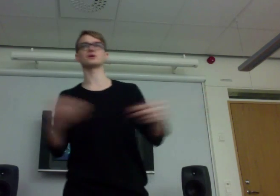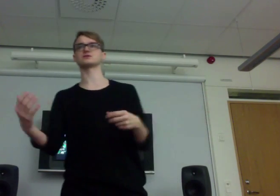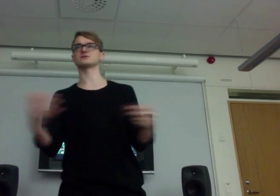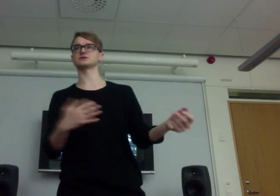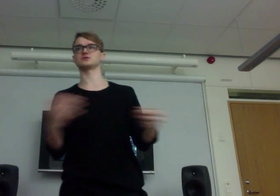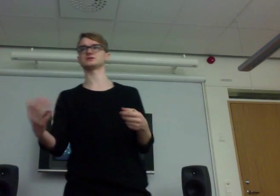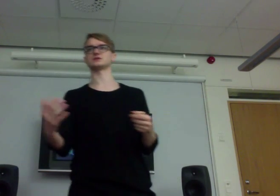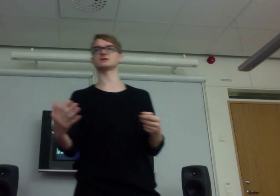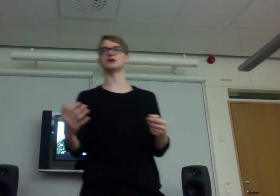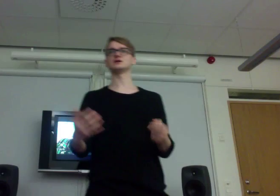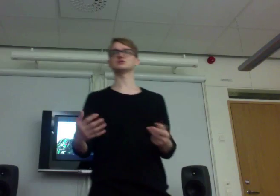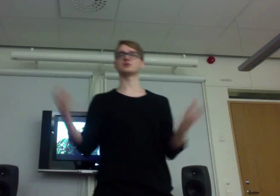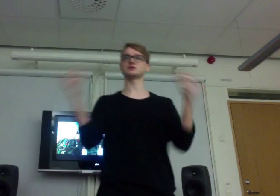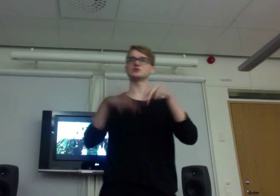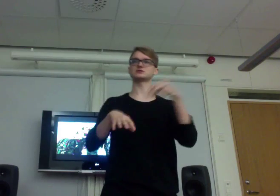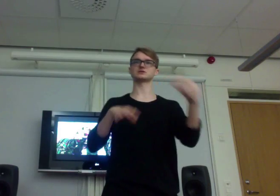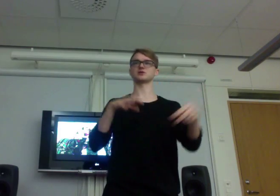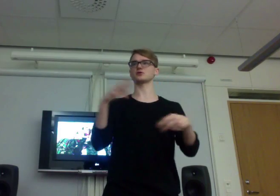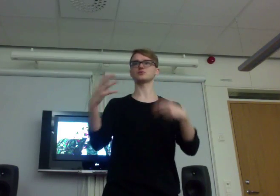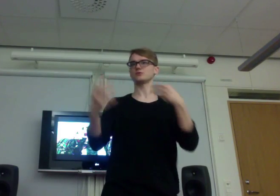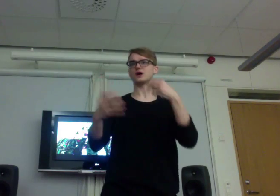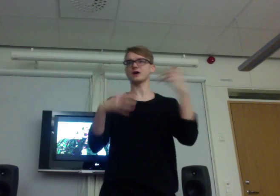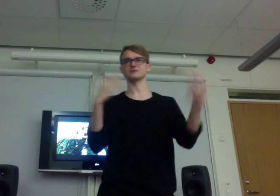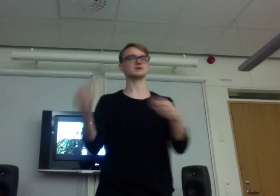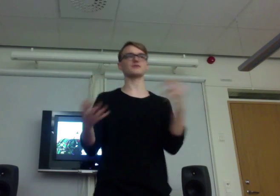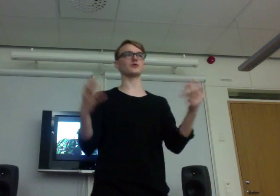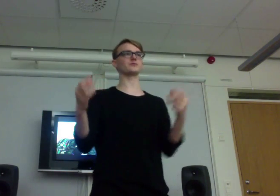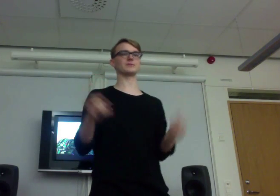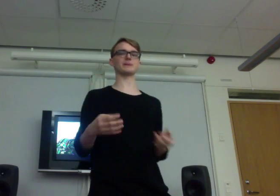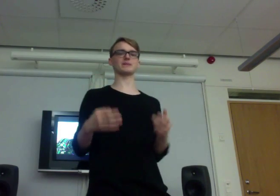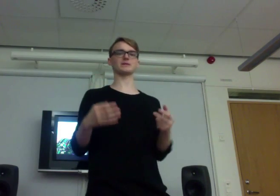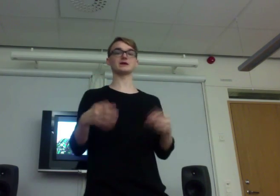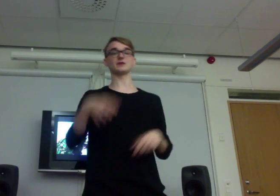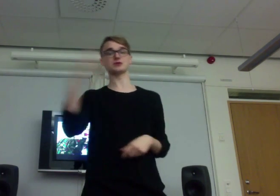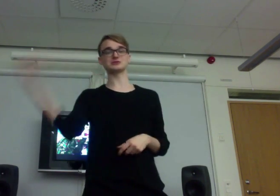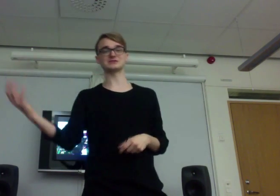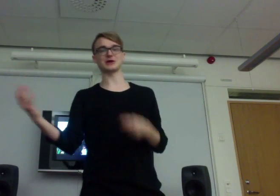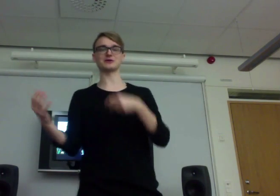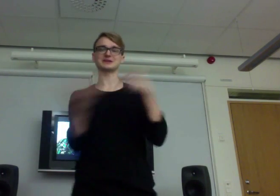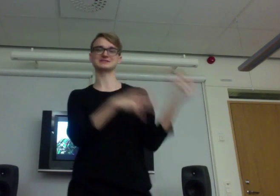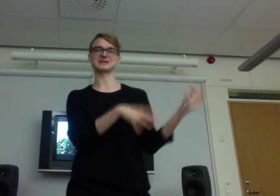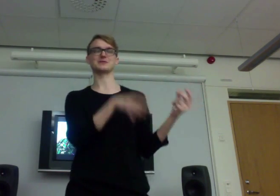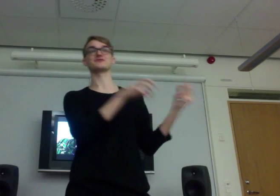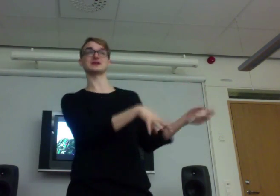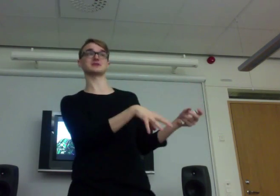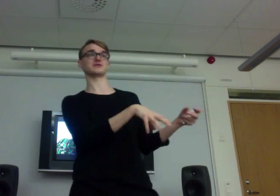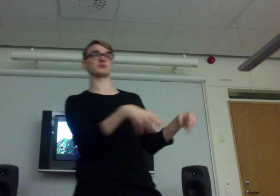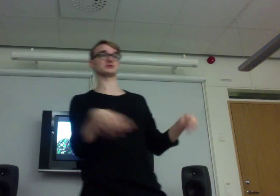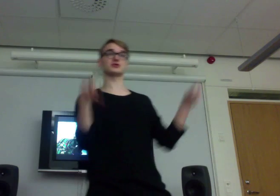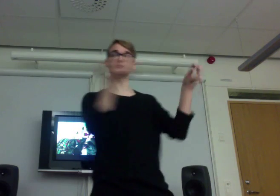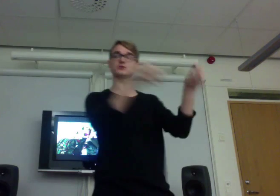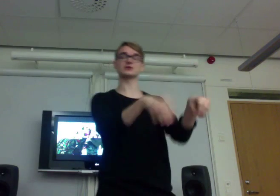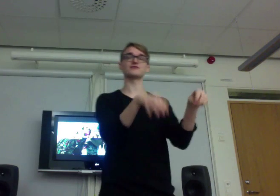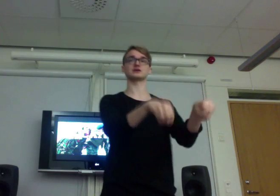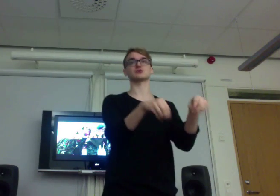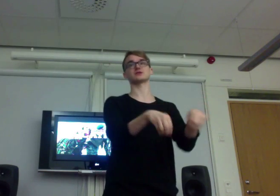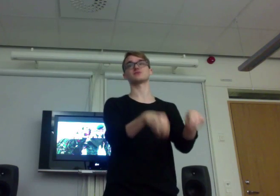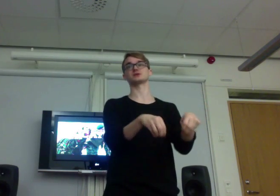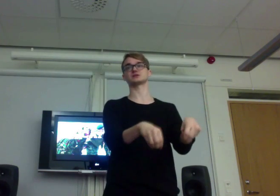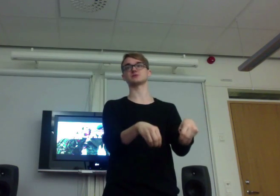of this reason. So we can use it, Yeah, for, Yeah, we can use it. Now I didn't say about Factual information. You can put in factual information as well.